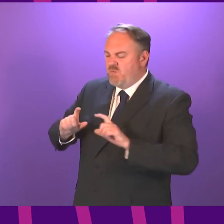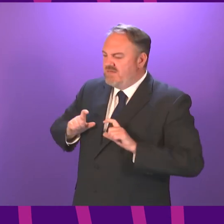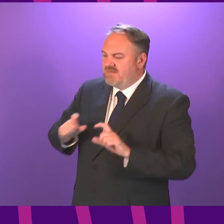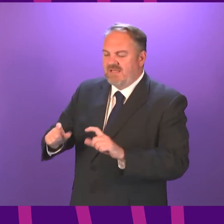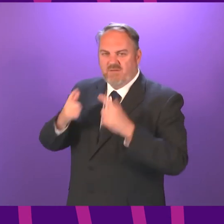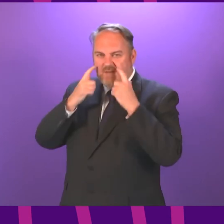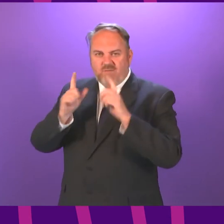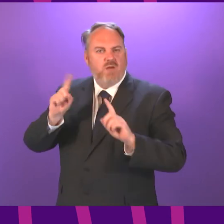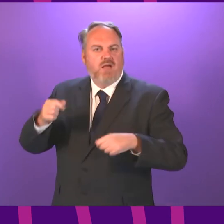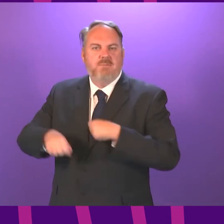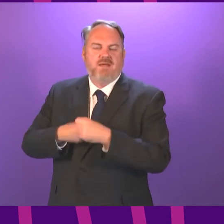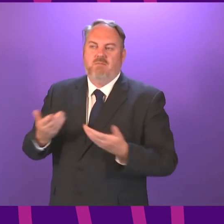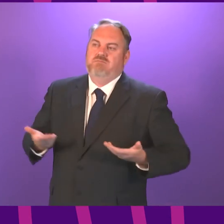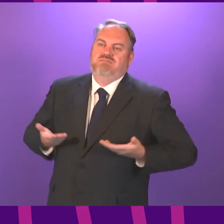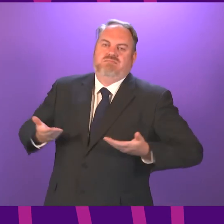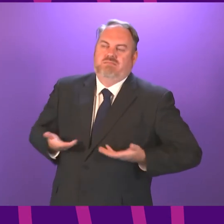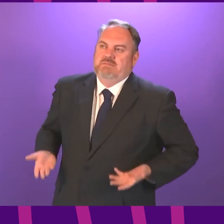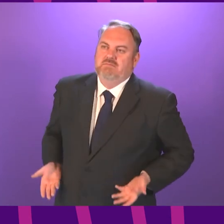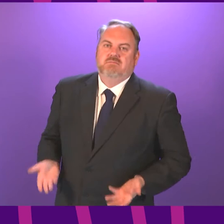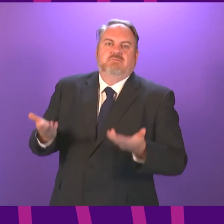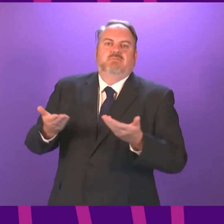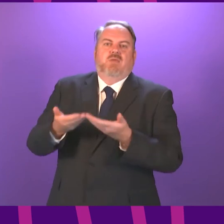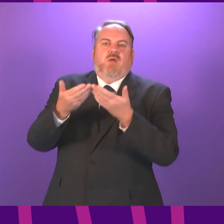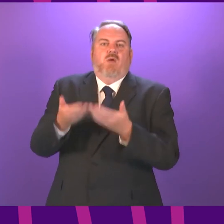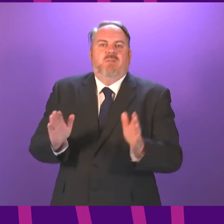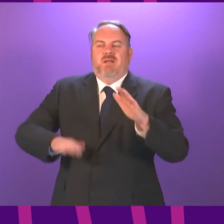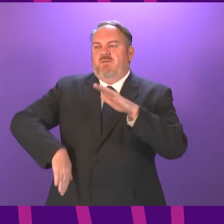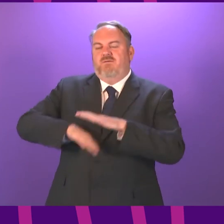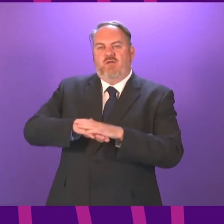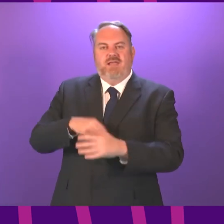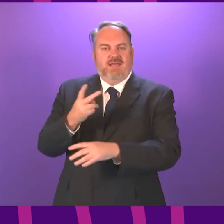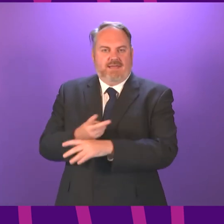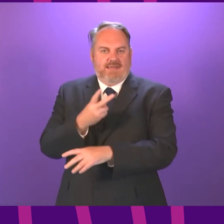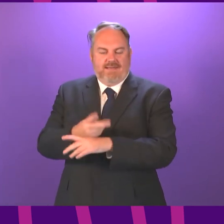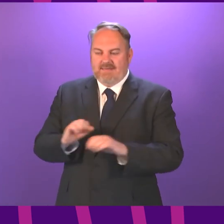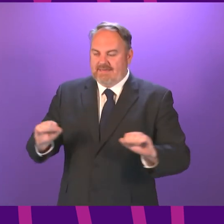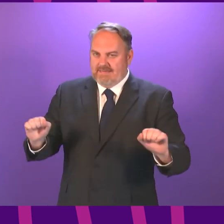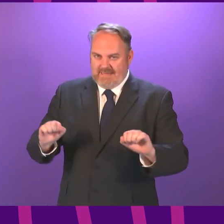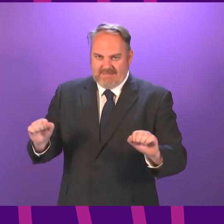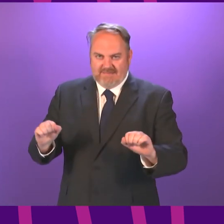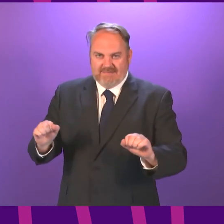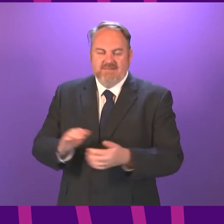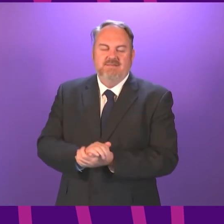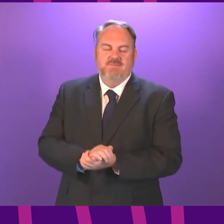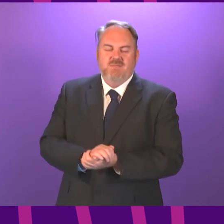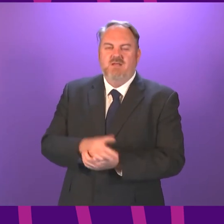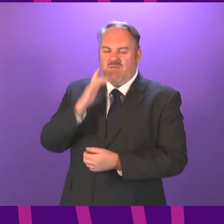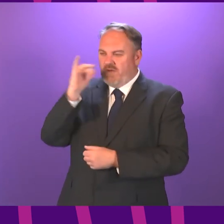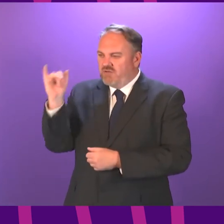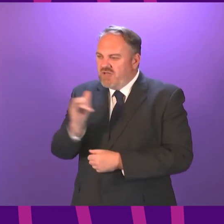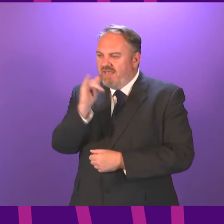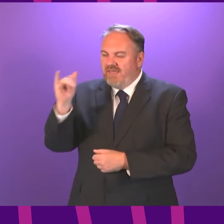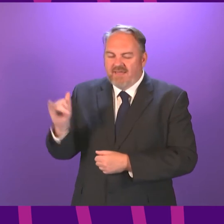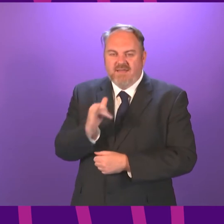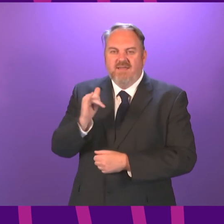deny the potential reality of the rising cases we are seeing now causing that increased burden. And we monitor that and publish